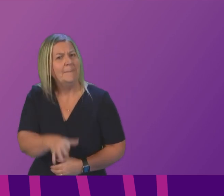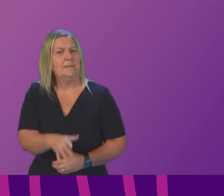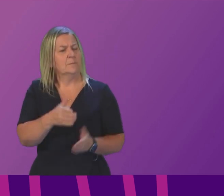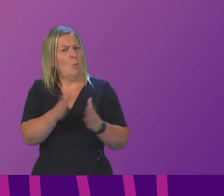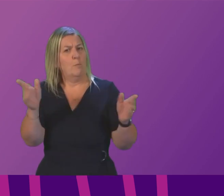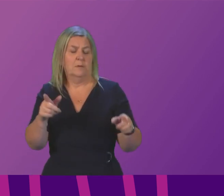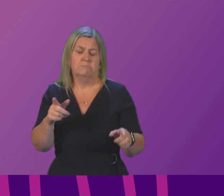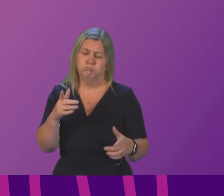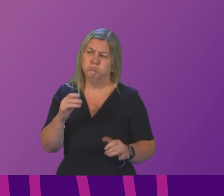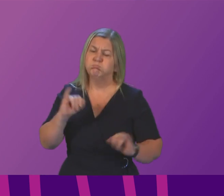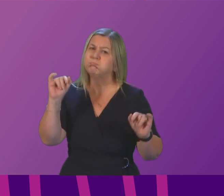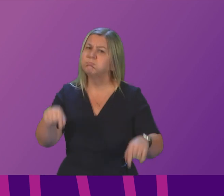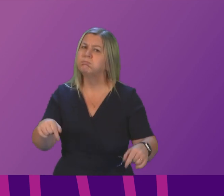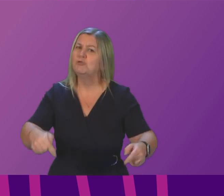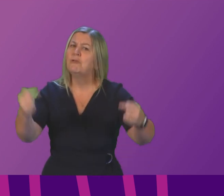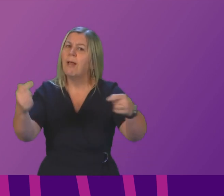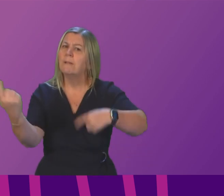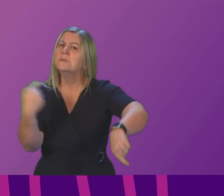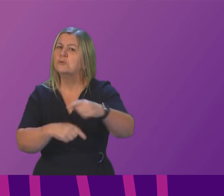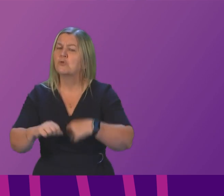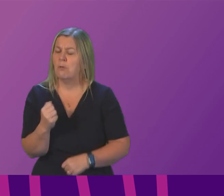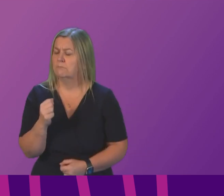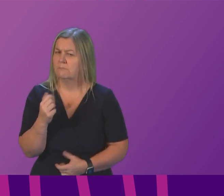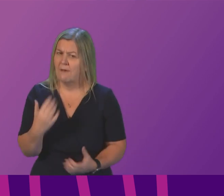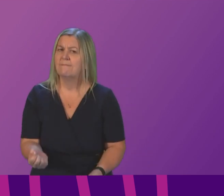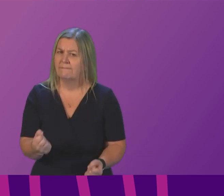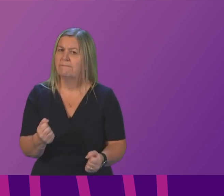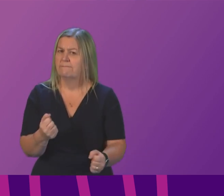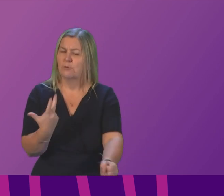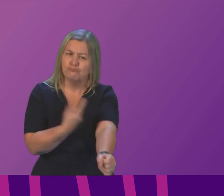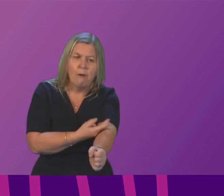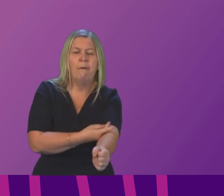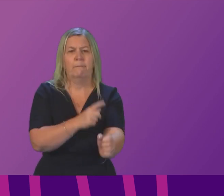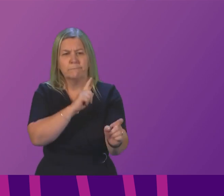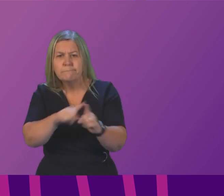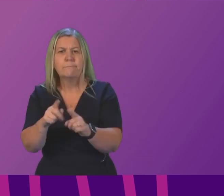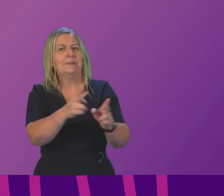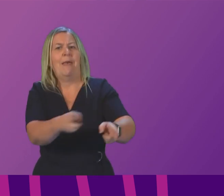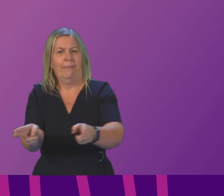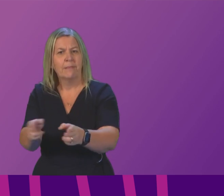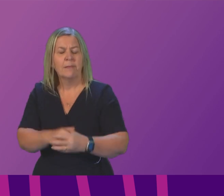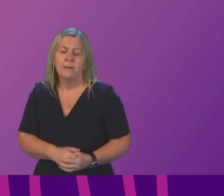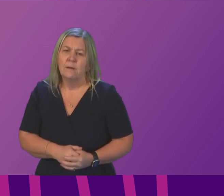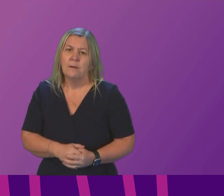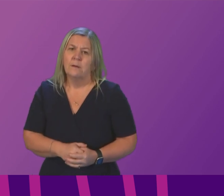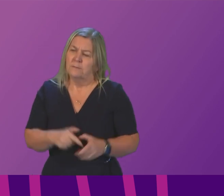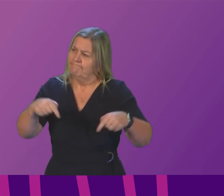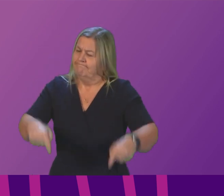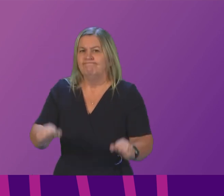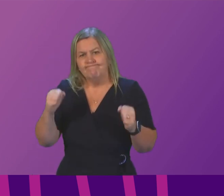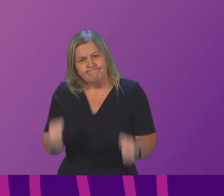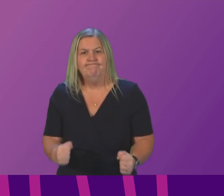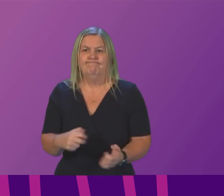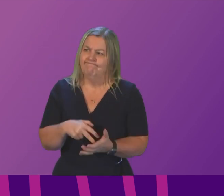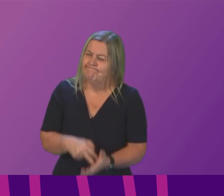significant challenge when it comes to drugs deaths, and we are determined to make sure that we are